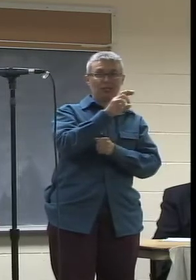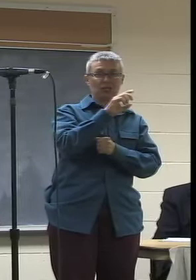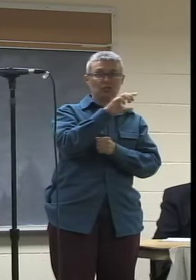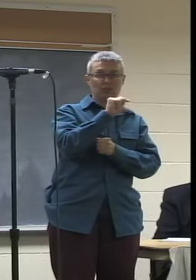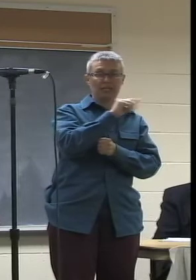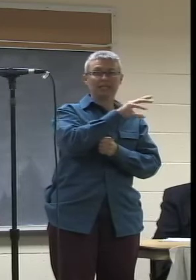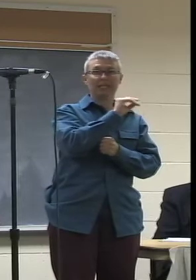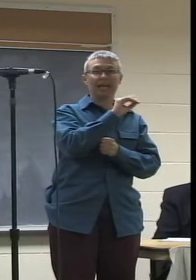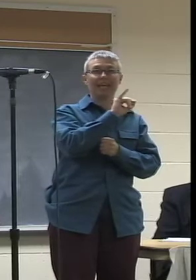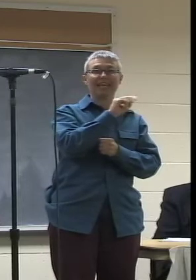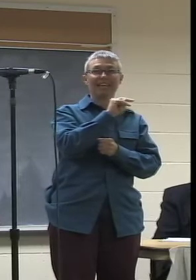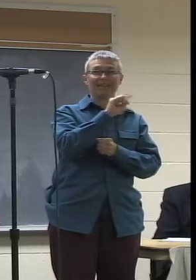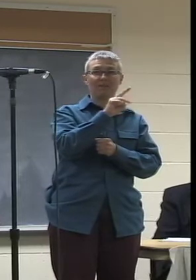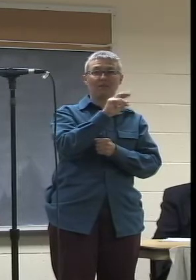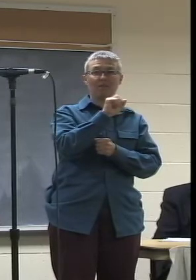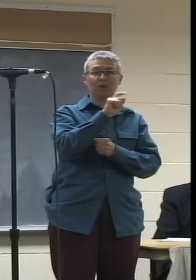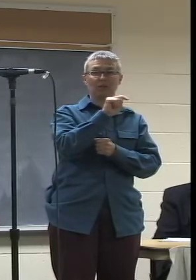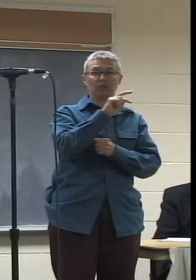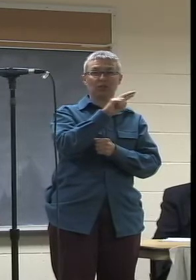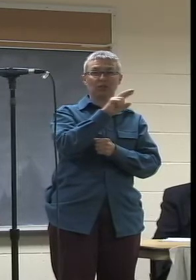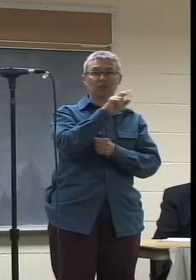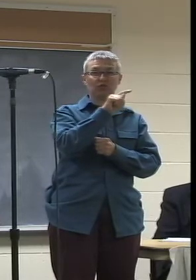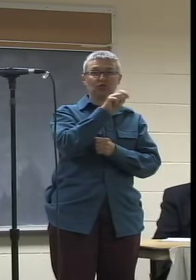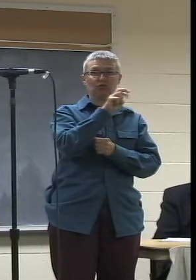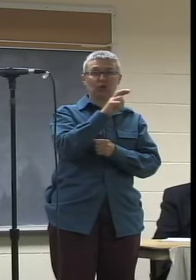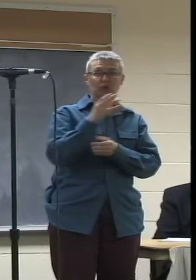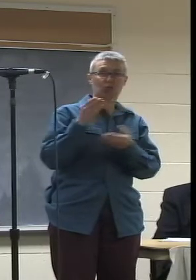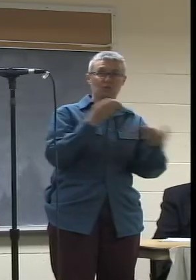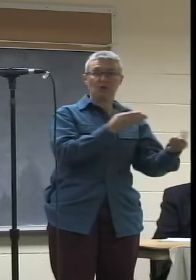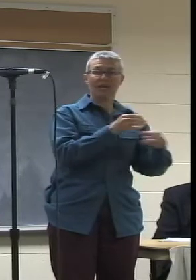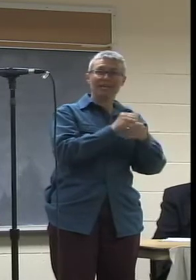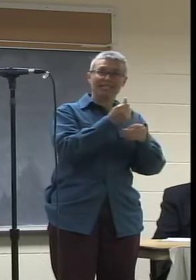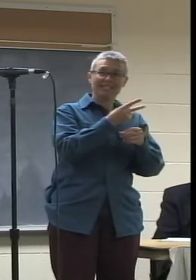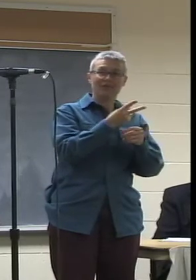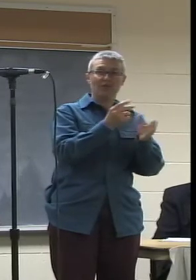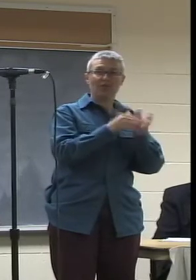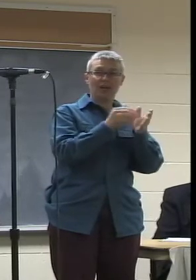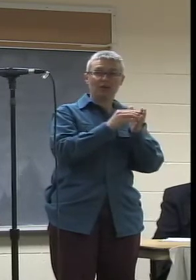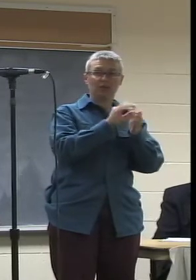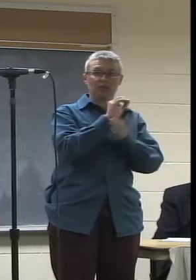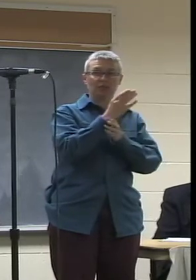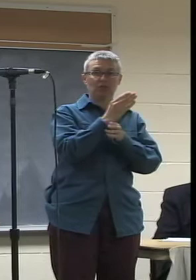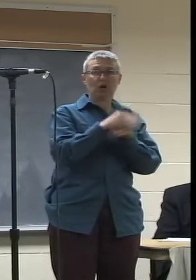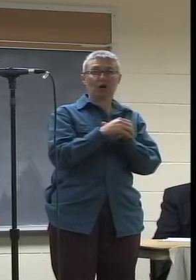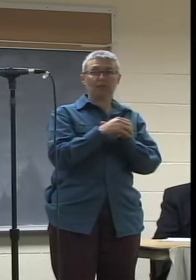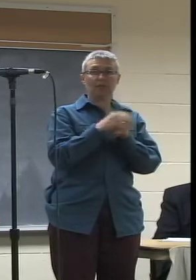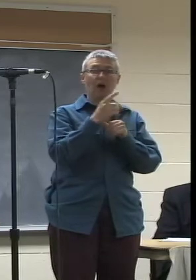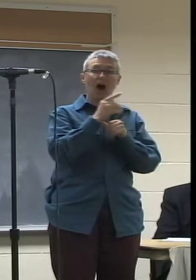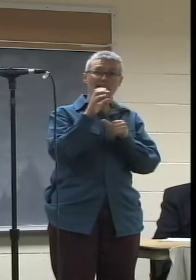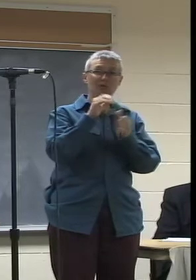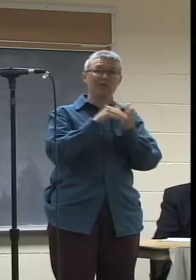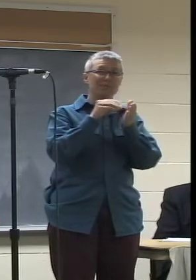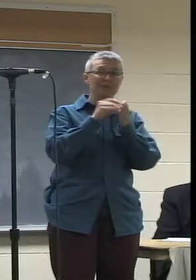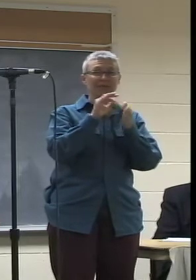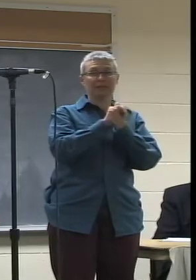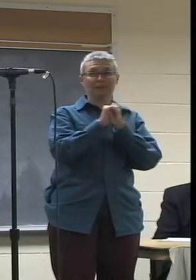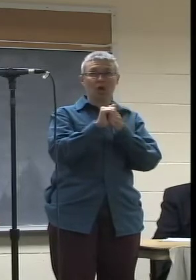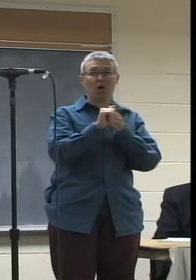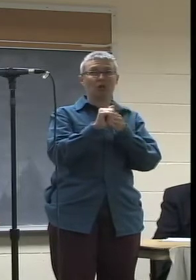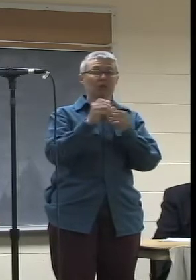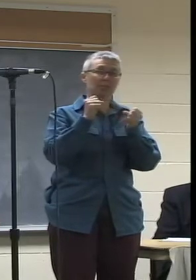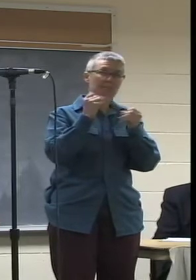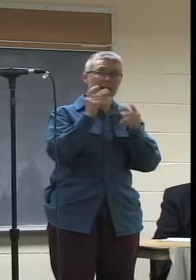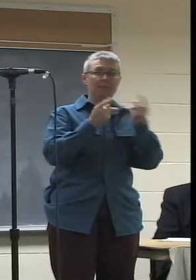bring in thousands of jobs, got me a job, and millions, hundreds of millions, actually, of dollars. So